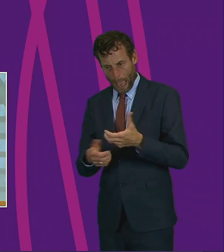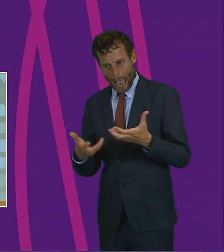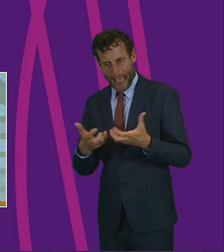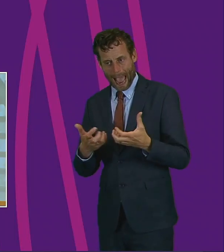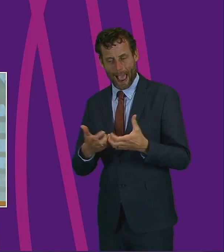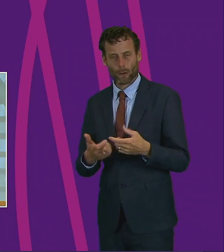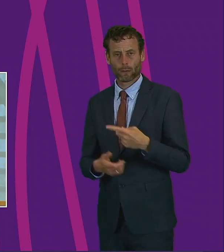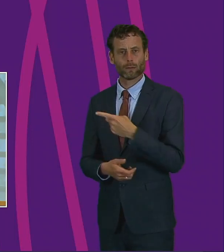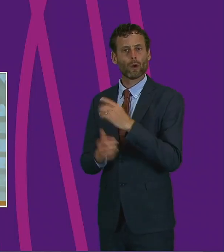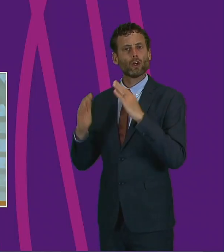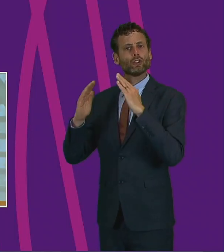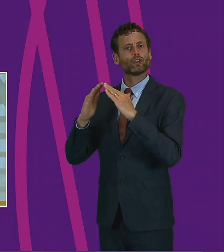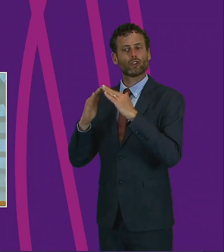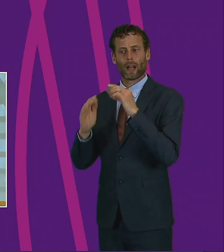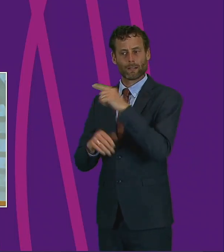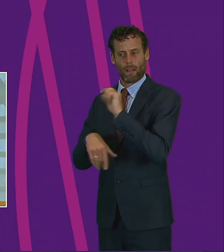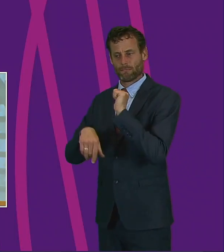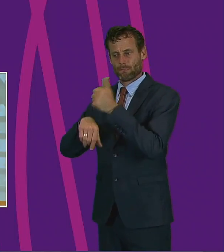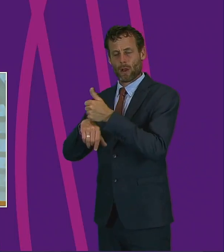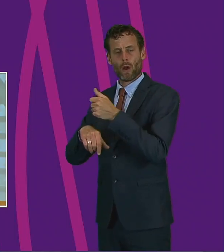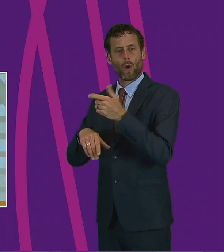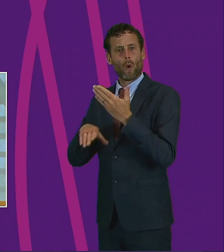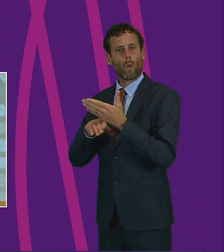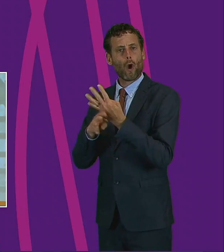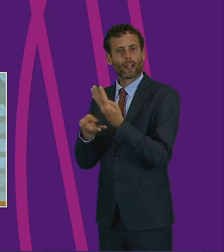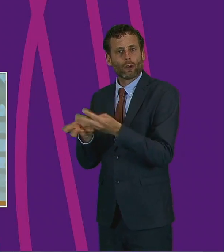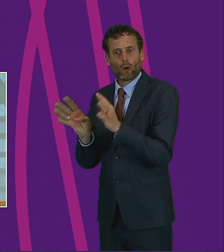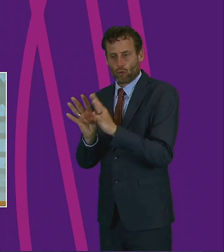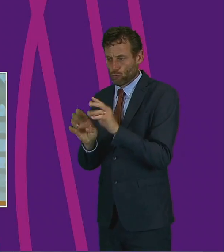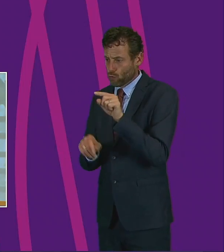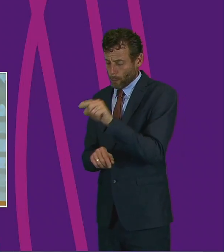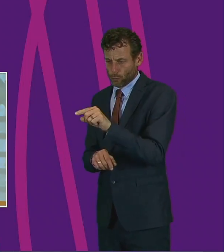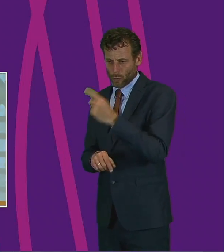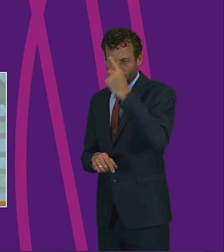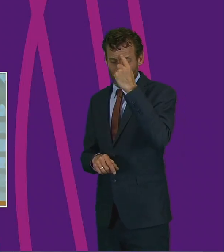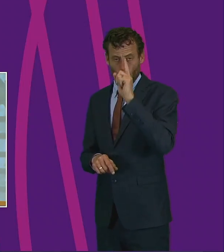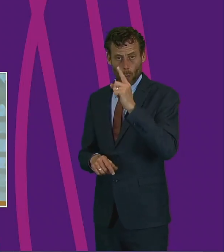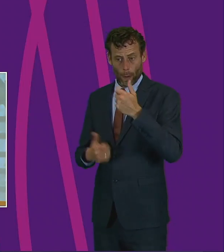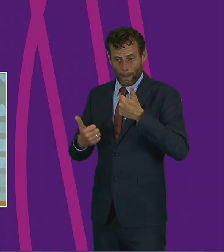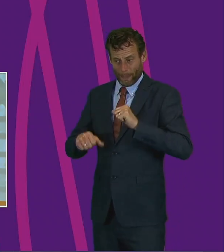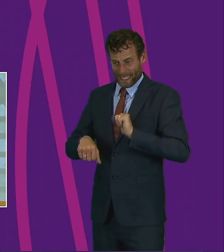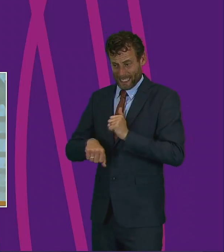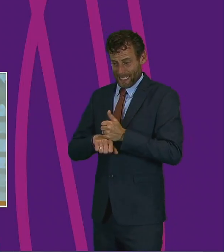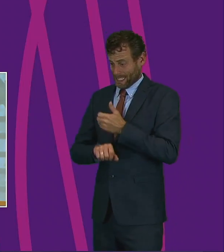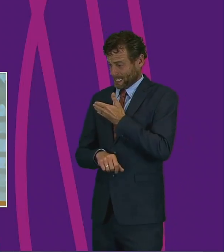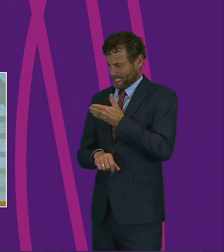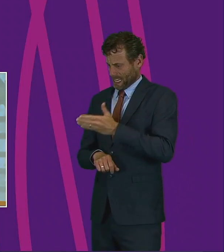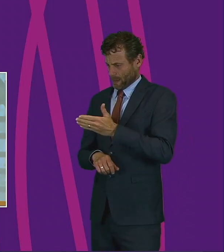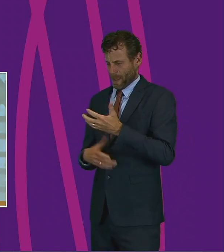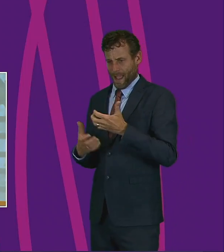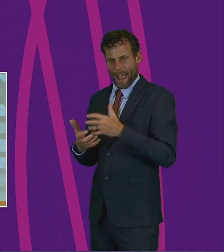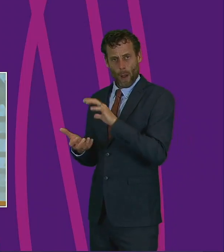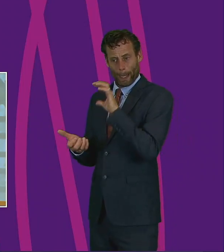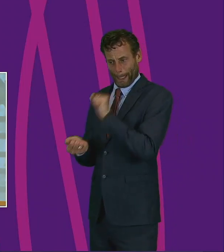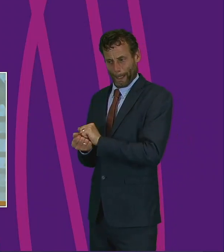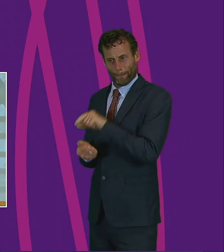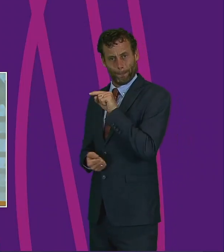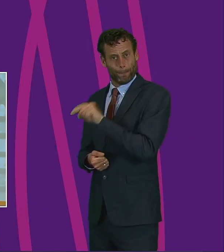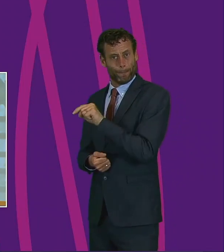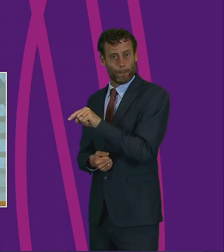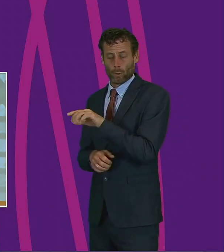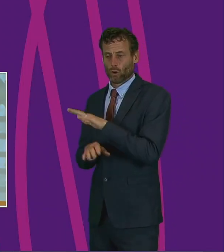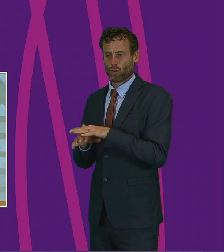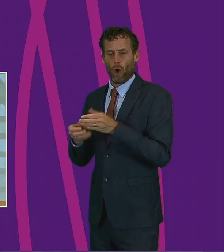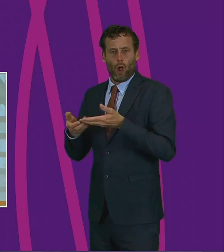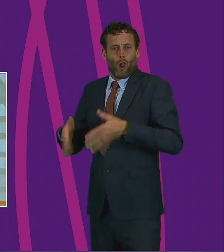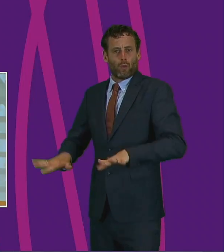and rough sleeping working group, looking at how we build and what we've already achieved. It's a perfect example of non-silo working and